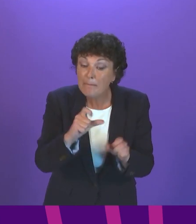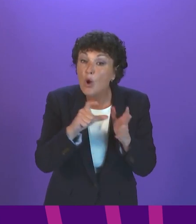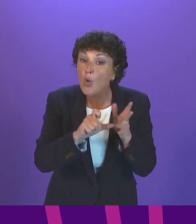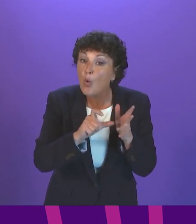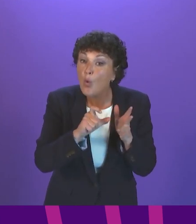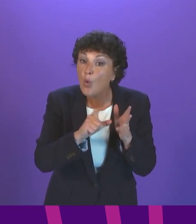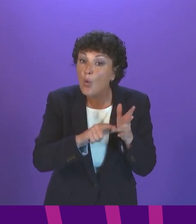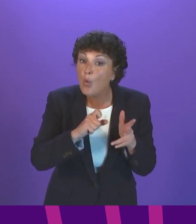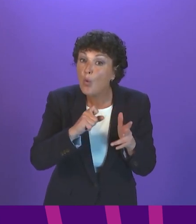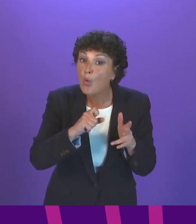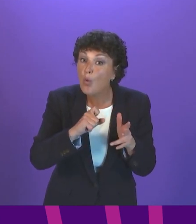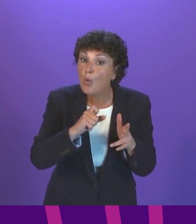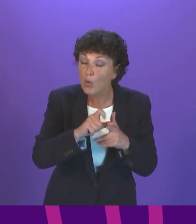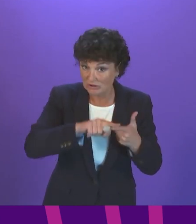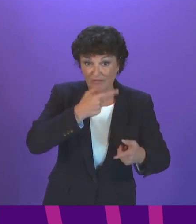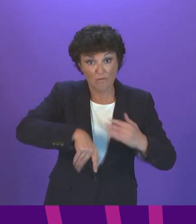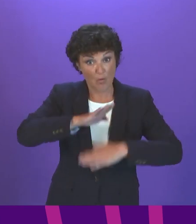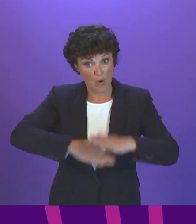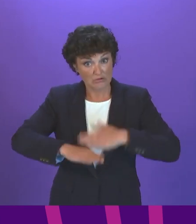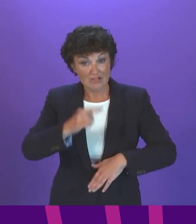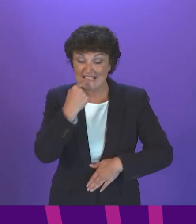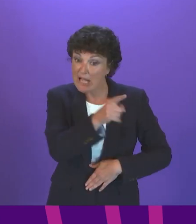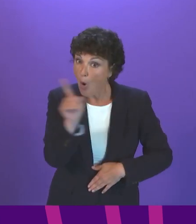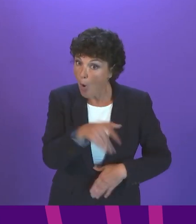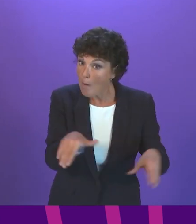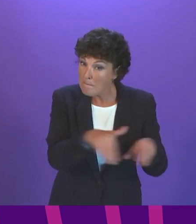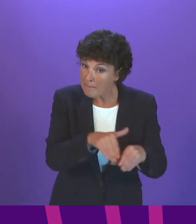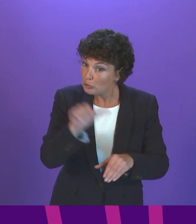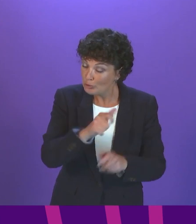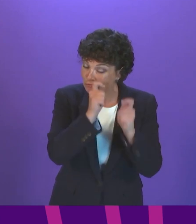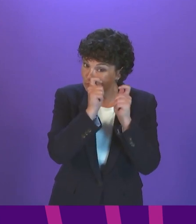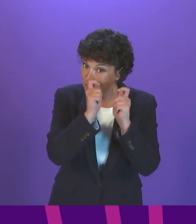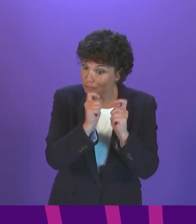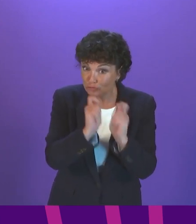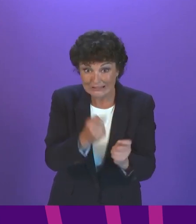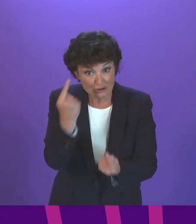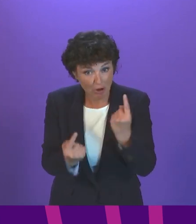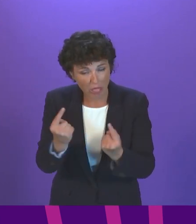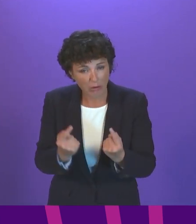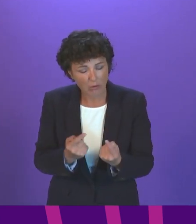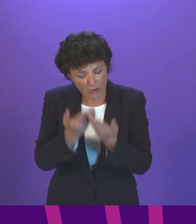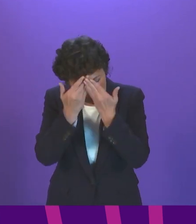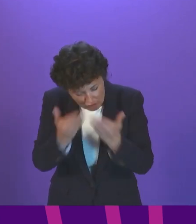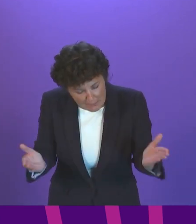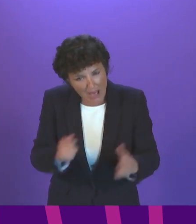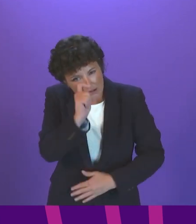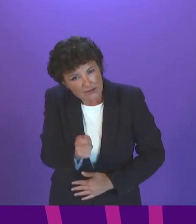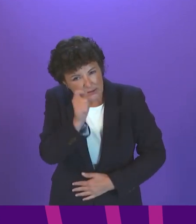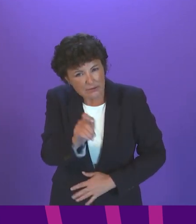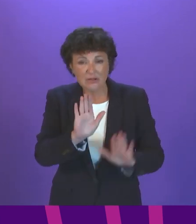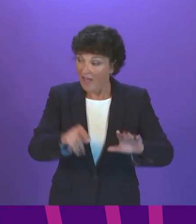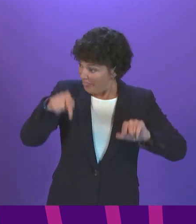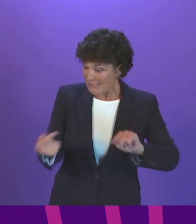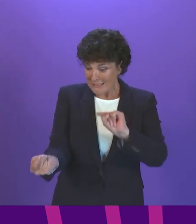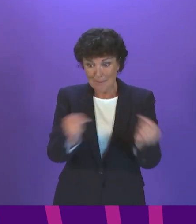conduct which urges that members treat one another at all times with courtesy and respect. It is indeed a debating chamber but